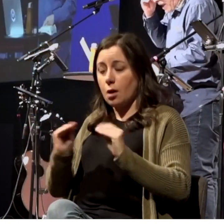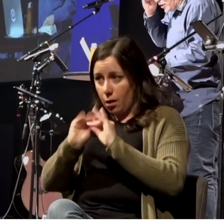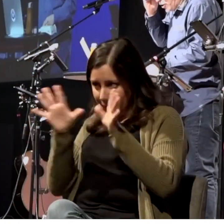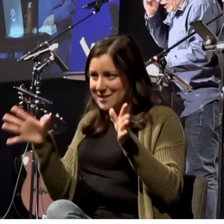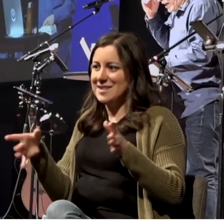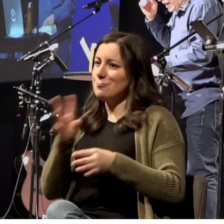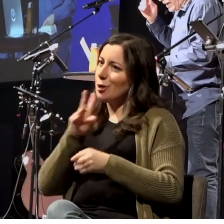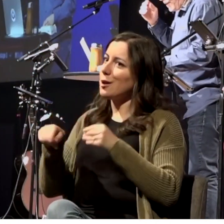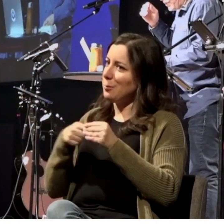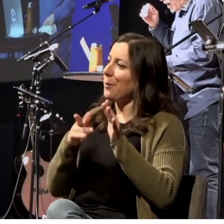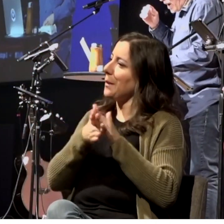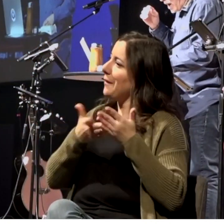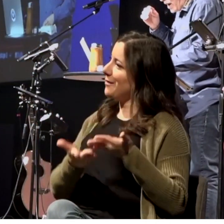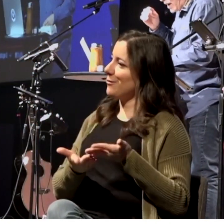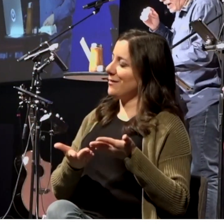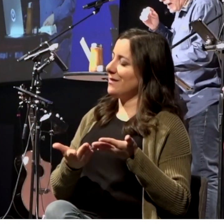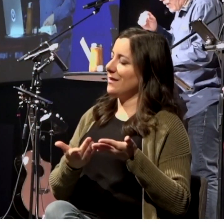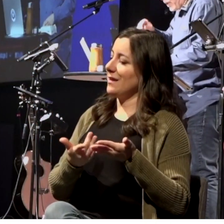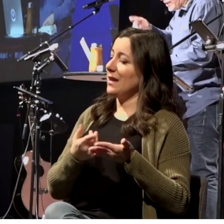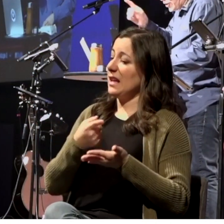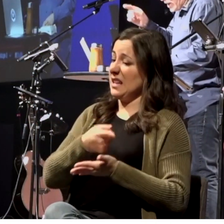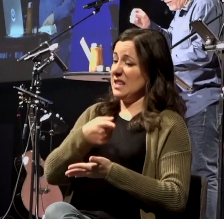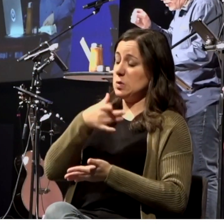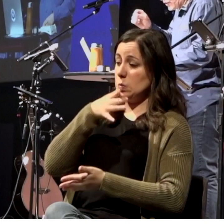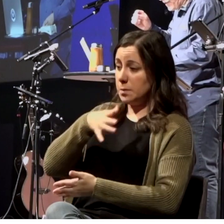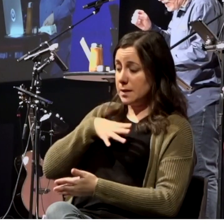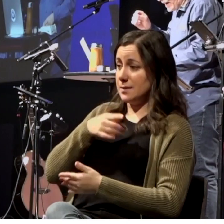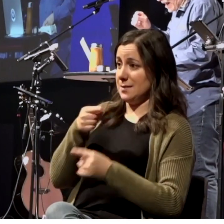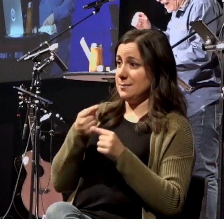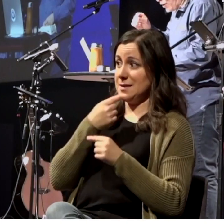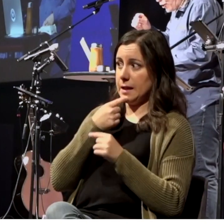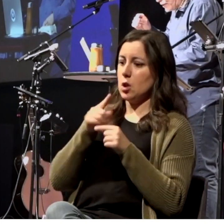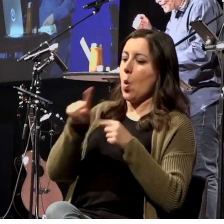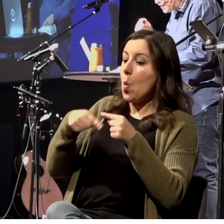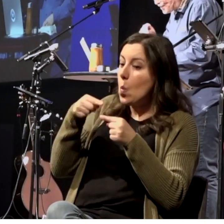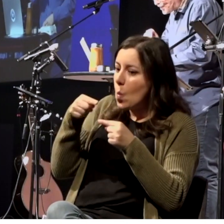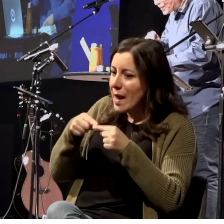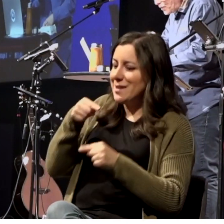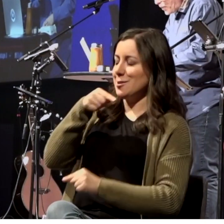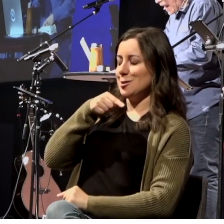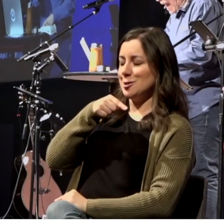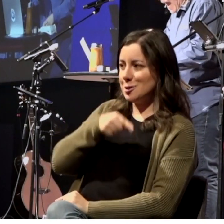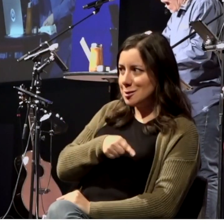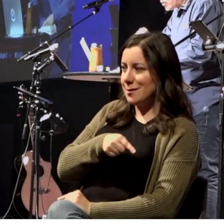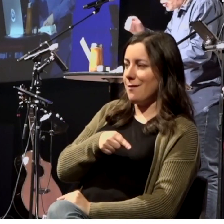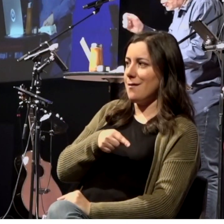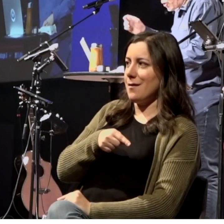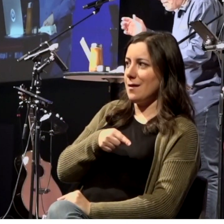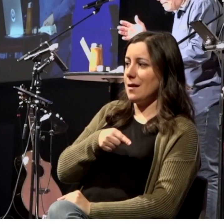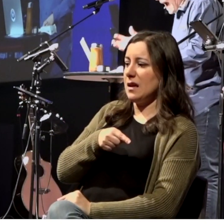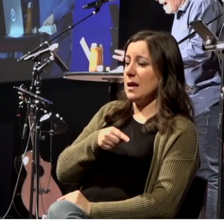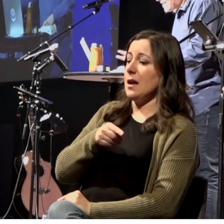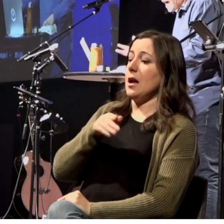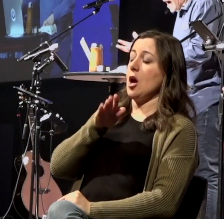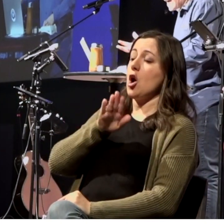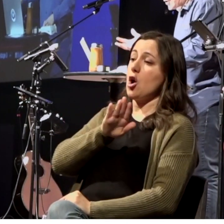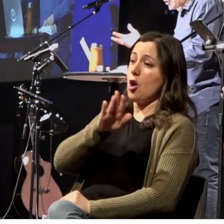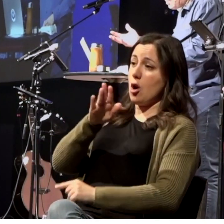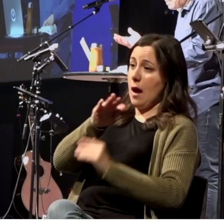And she, and when she, verse 15, and her household were baptized, she